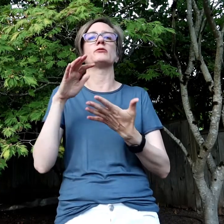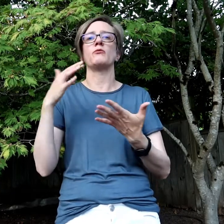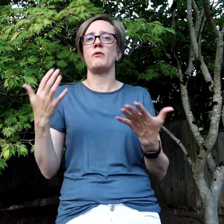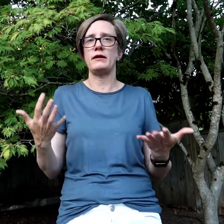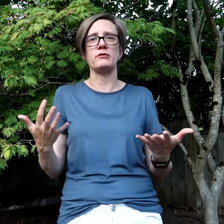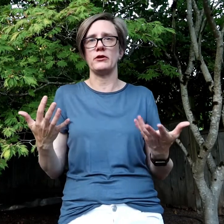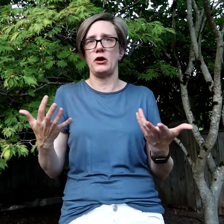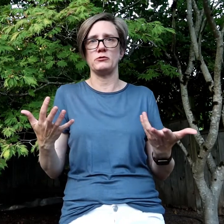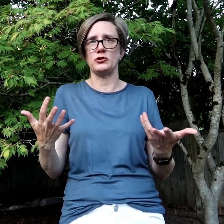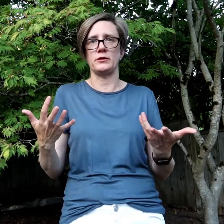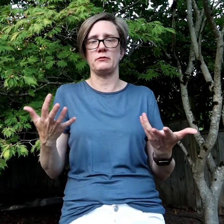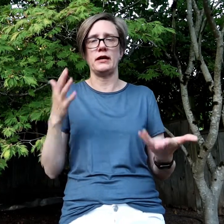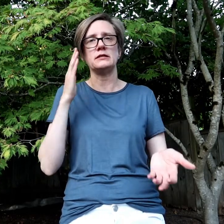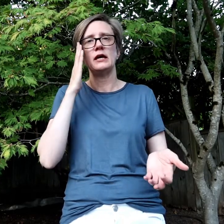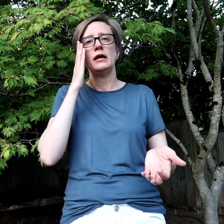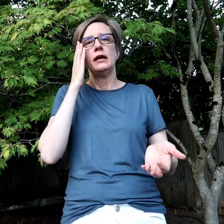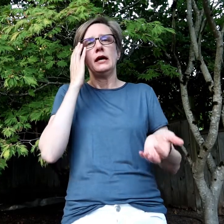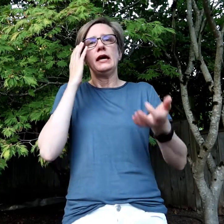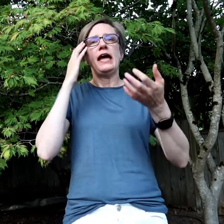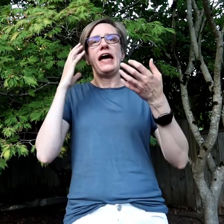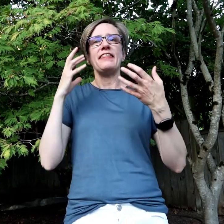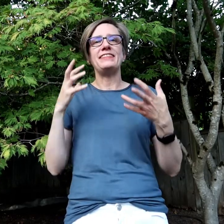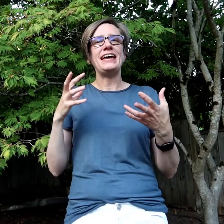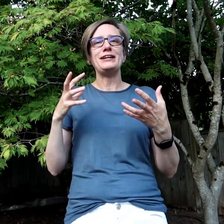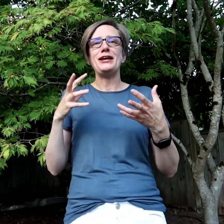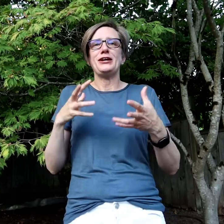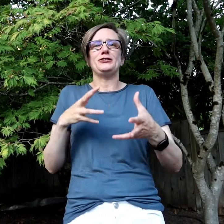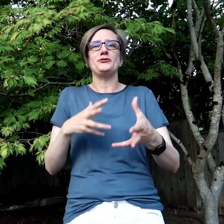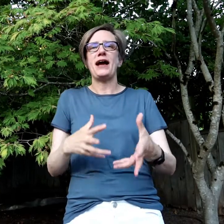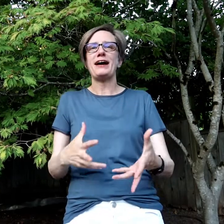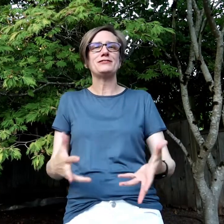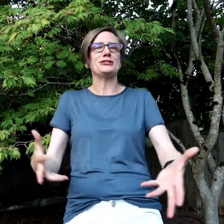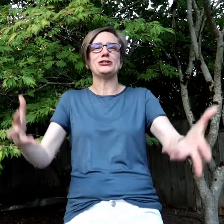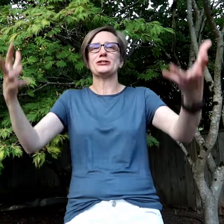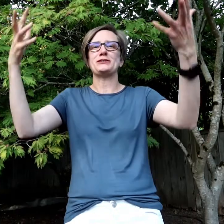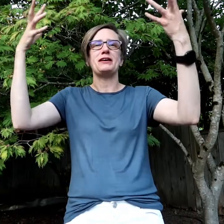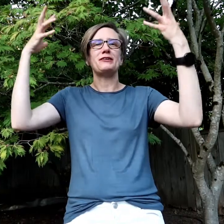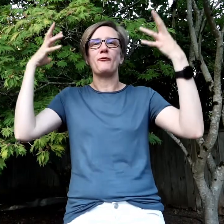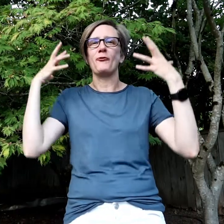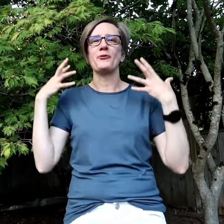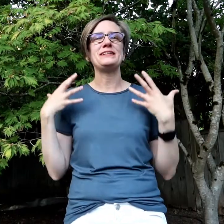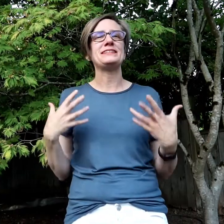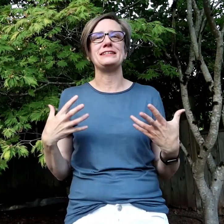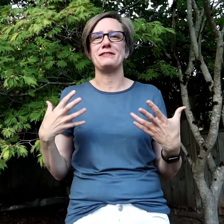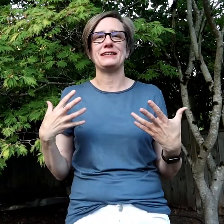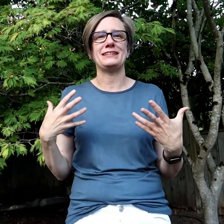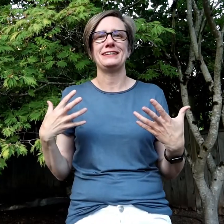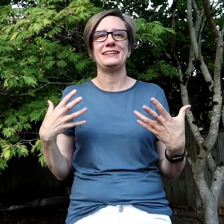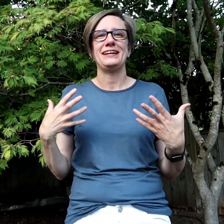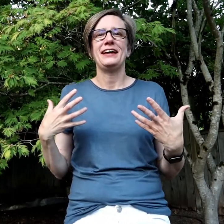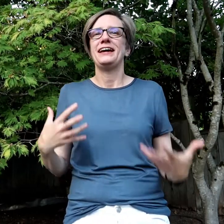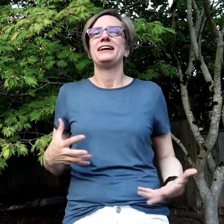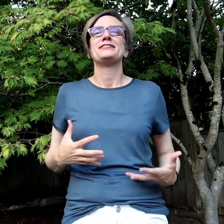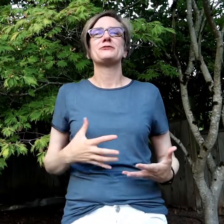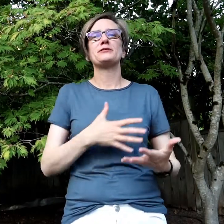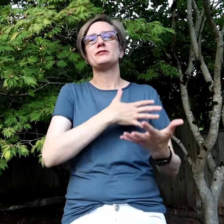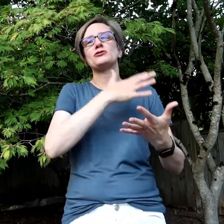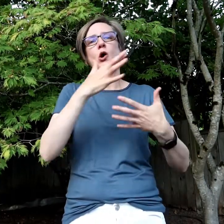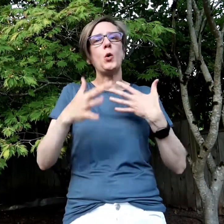whatever the car was doing, right? And then you have to just receive it. So it's this whole